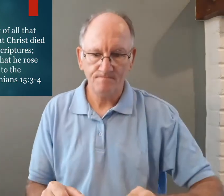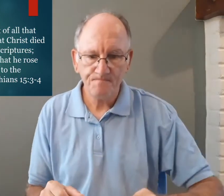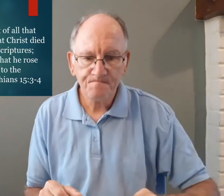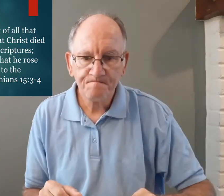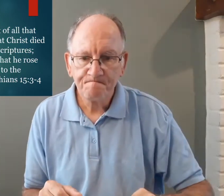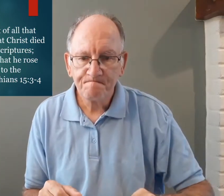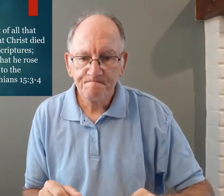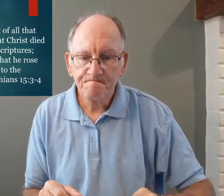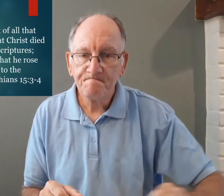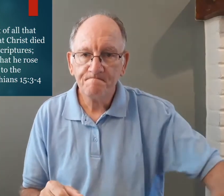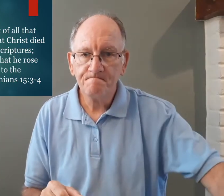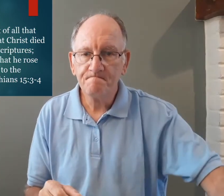in this